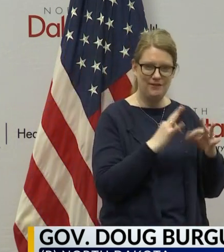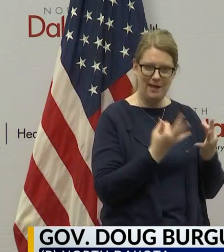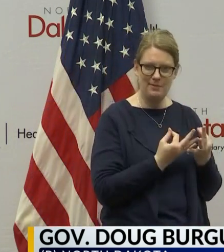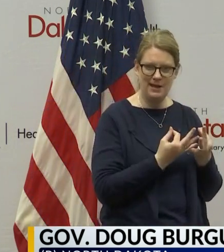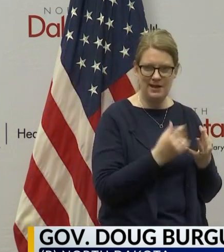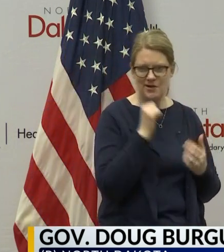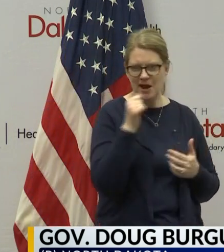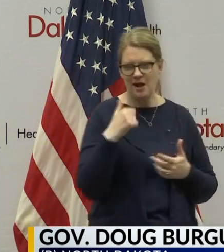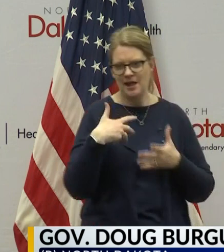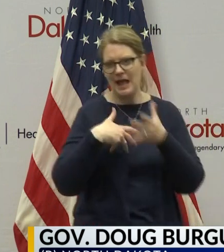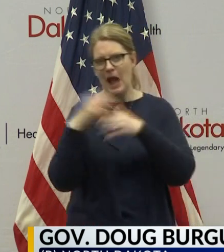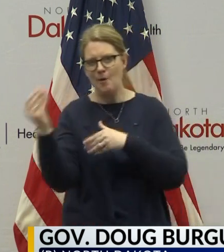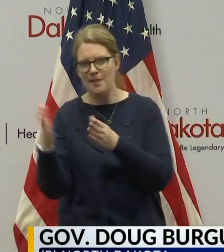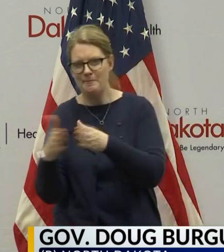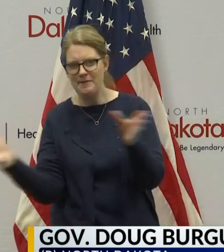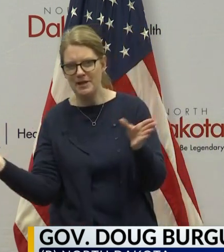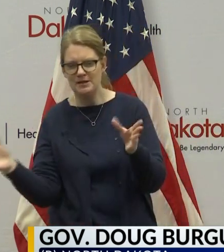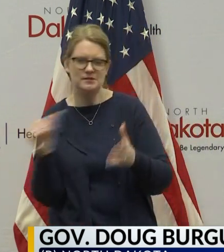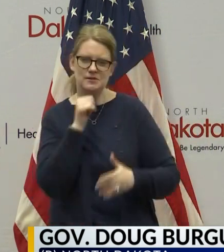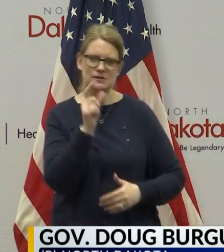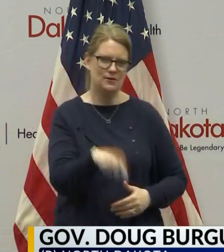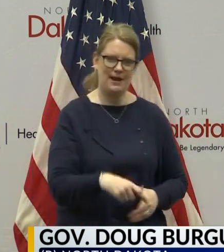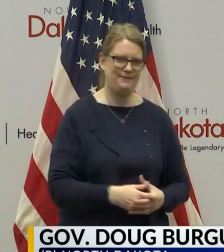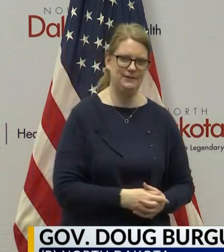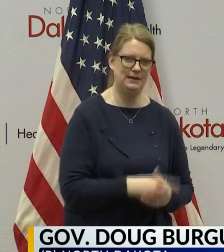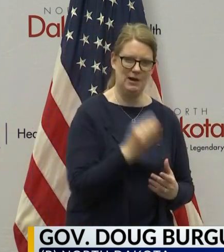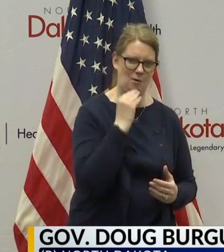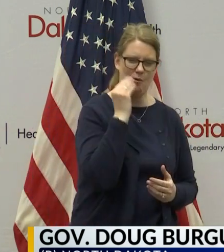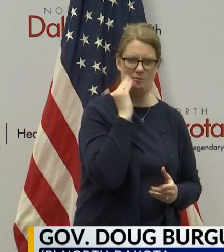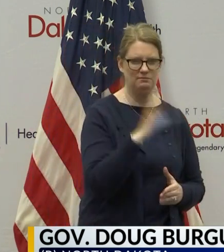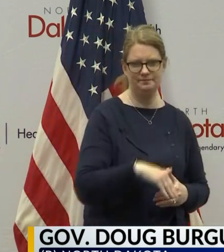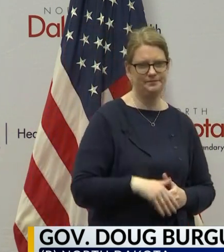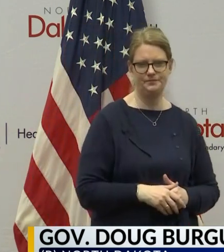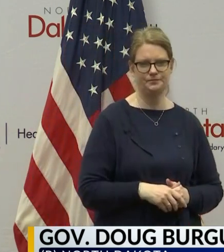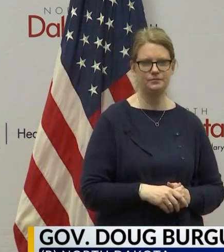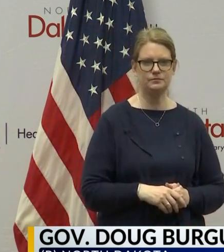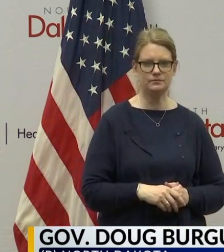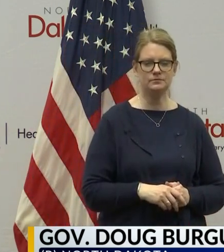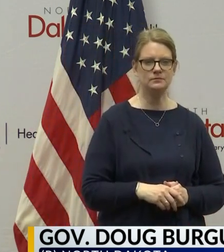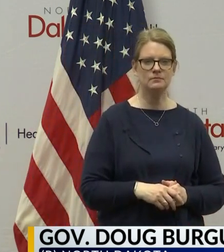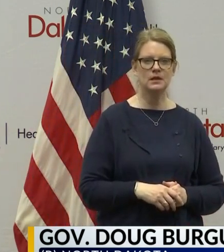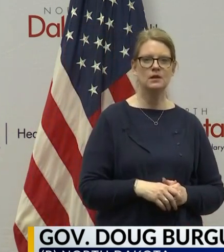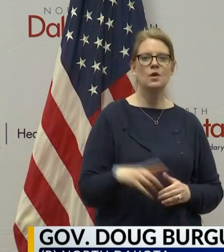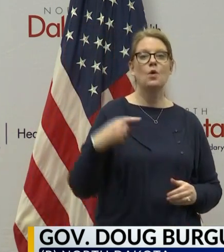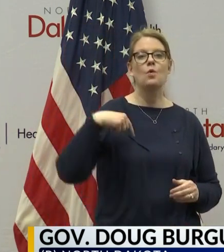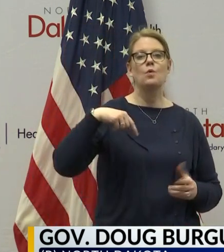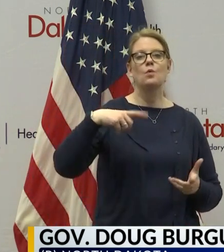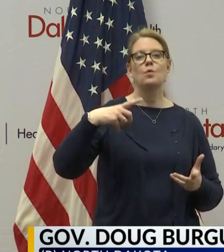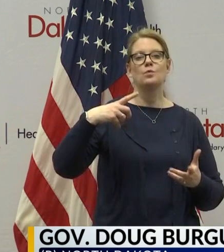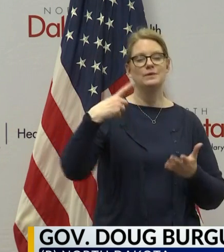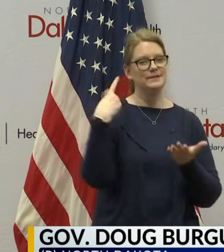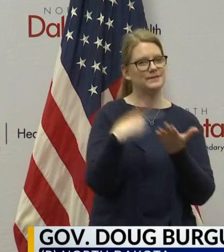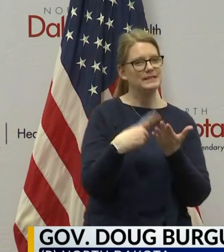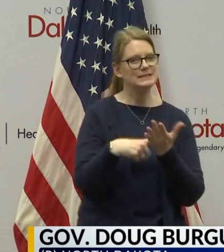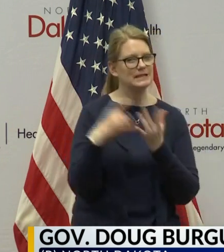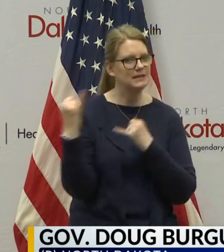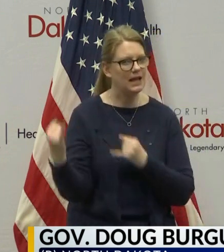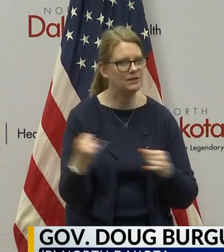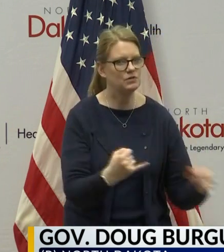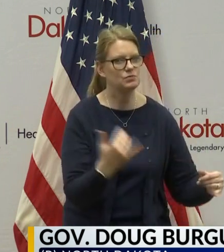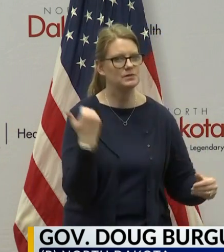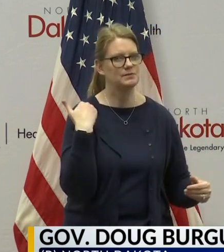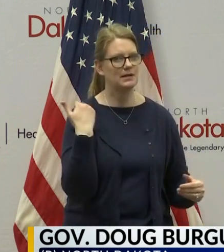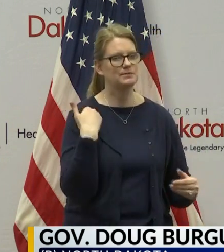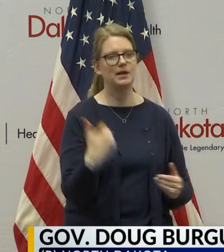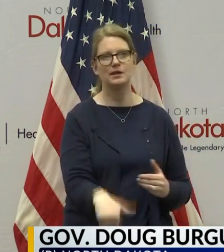you don't have to do it. So, you know, we've all been given the ability – talk about individual responsibility, but